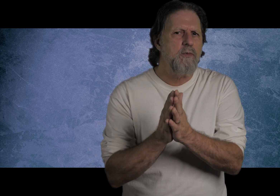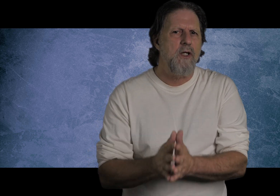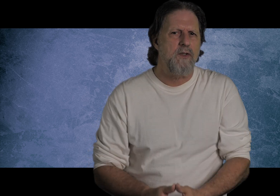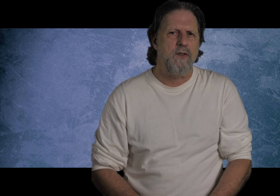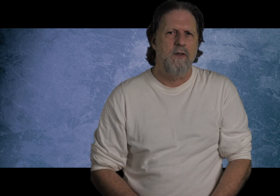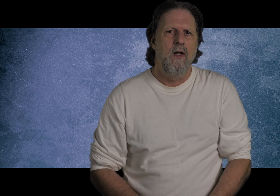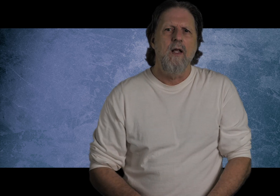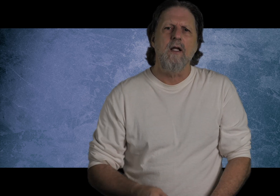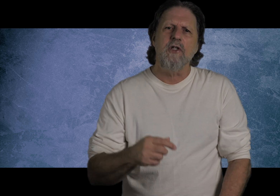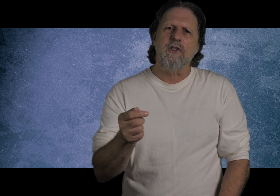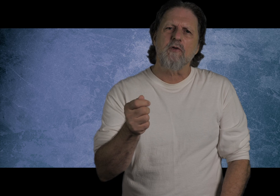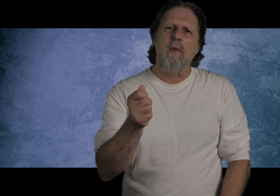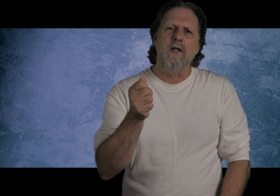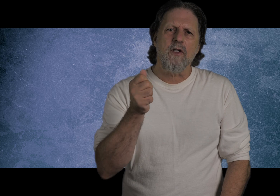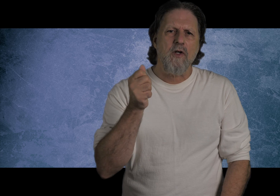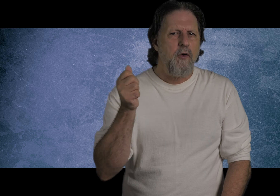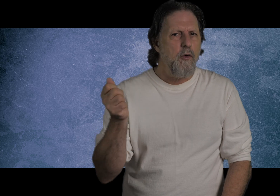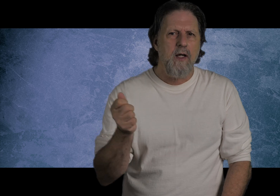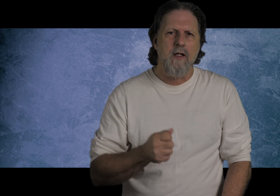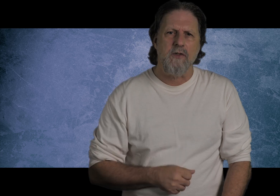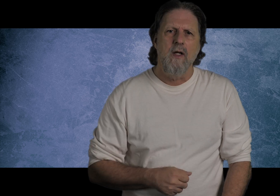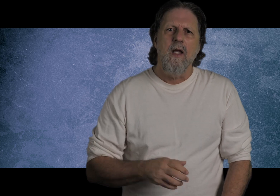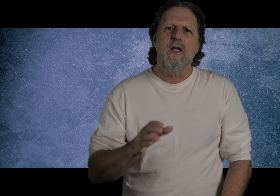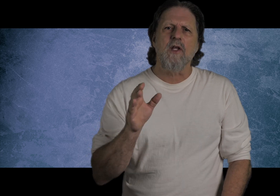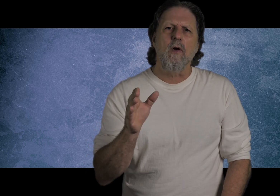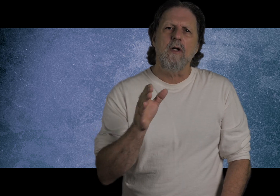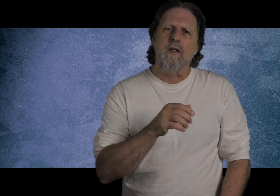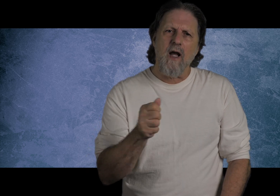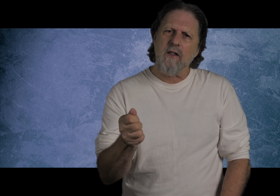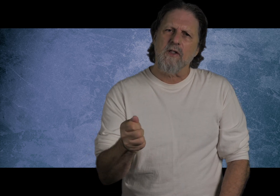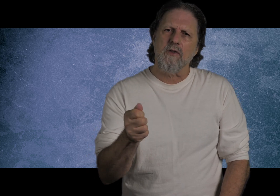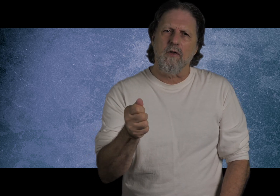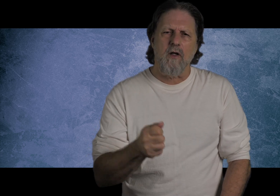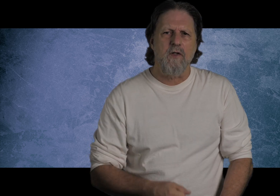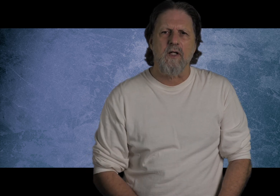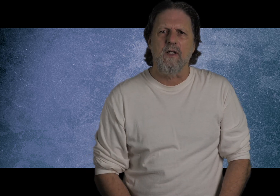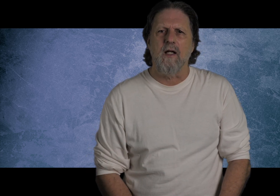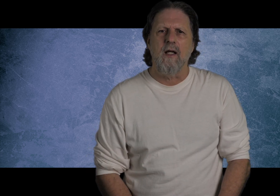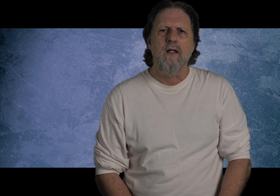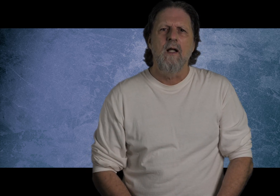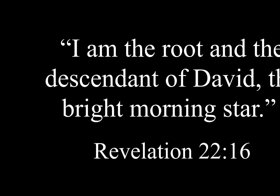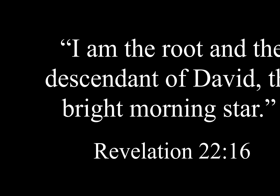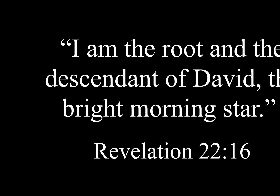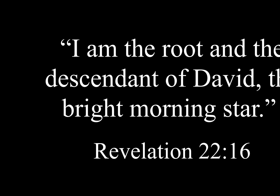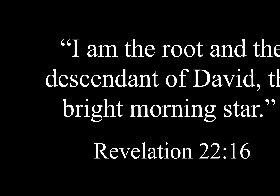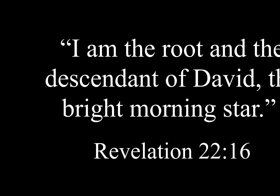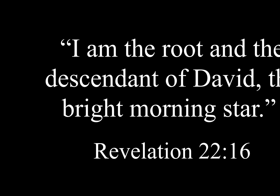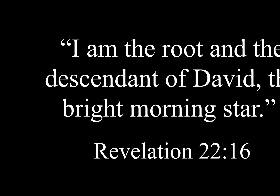Jesus. Then Jesus reminds us of who he is. His authority to tell us this truth. Look at verse 16 again. I am the root and